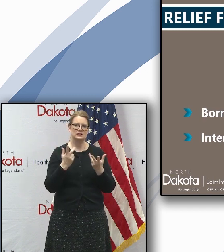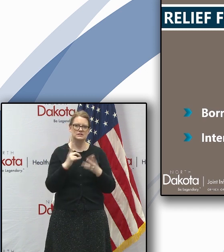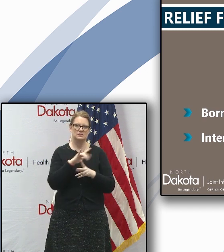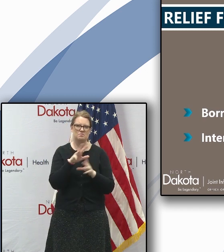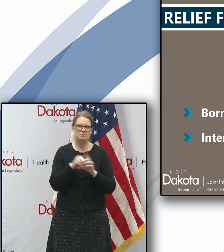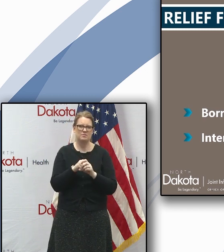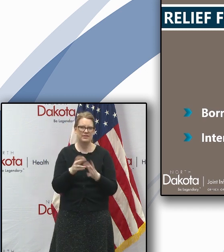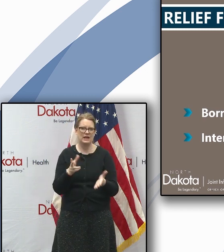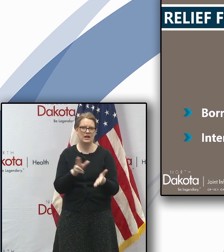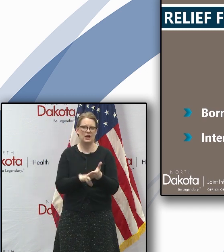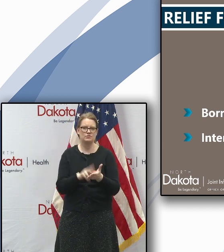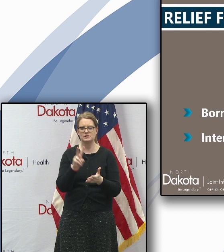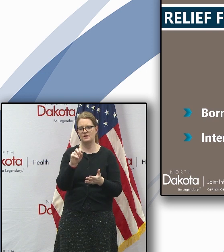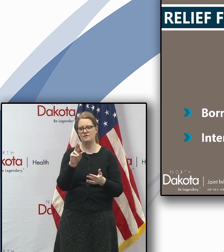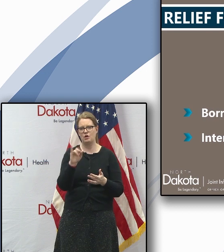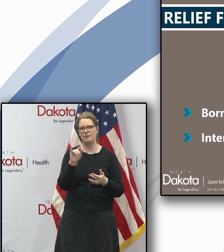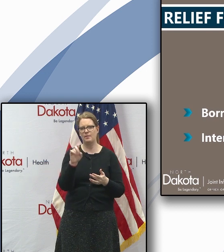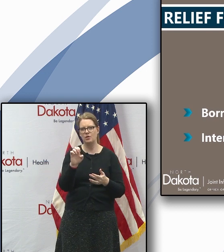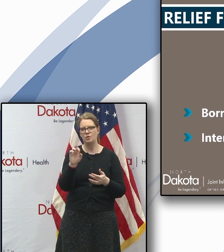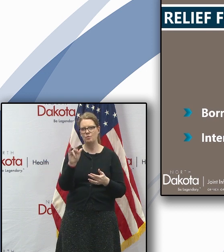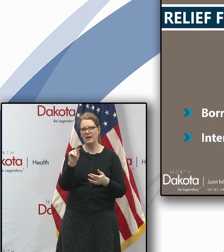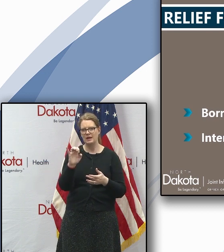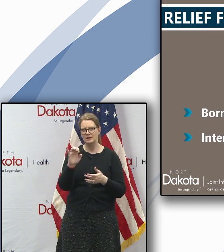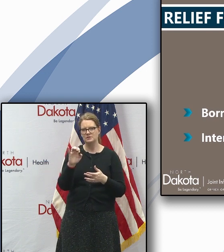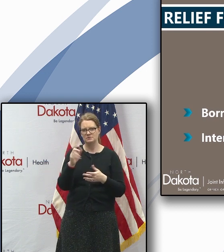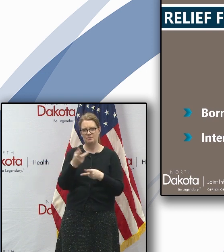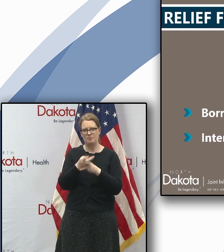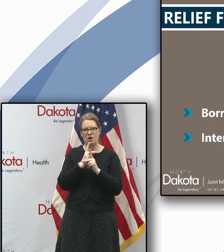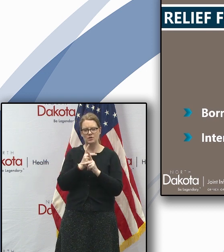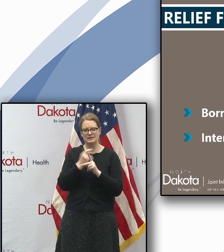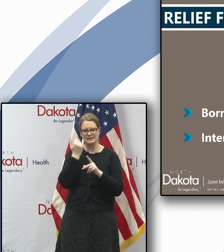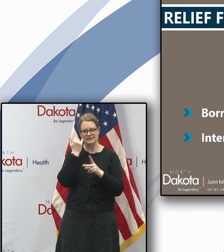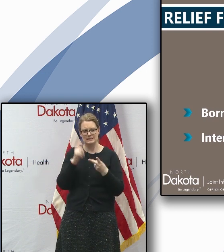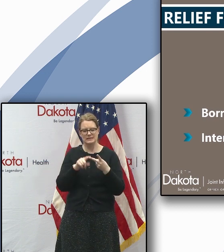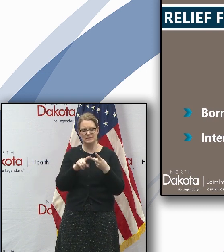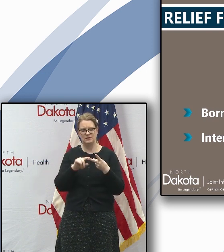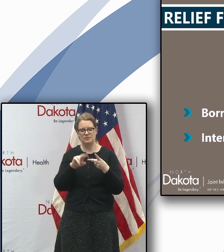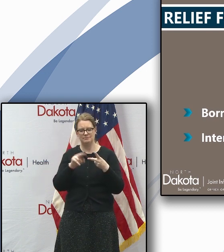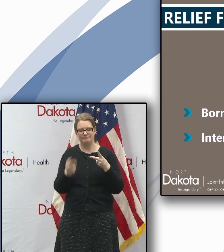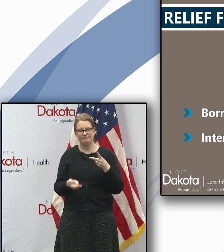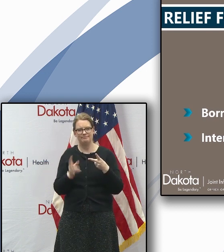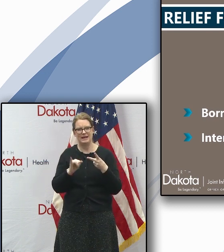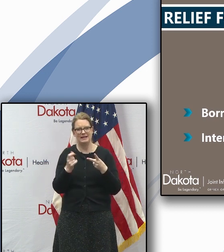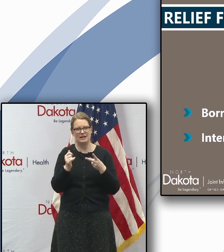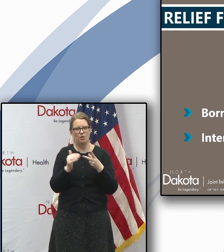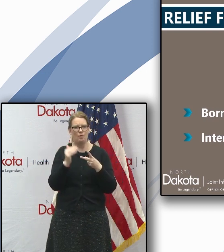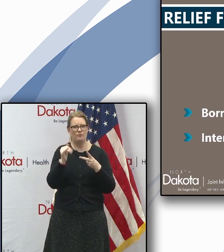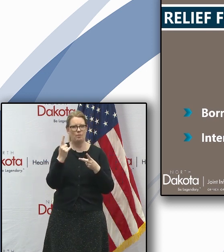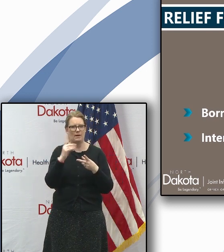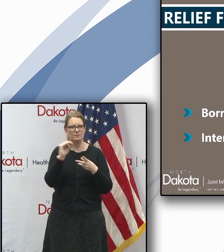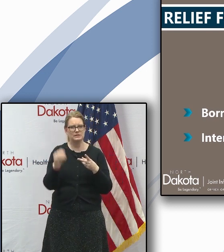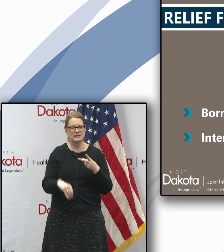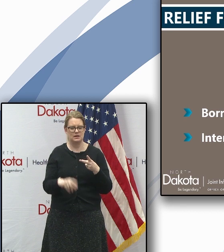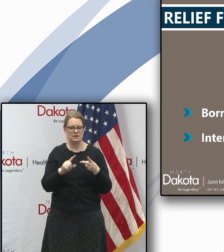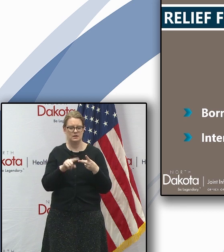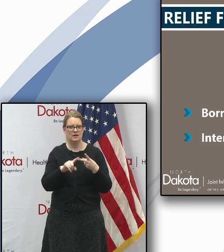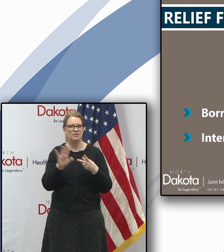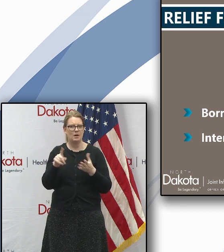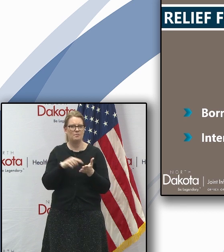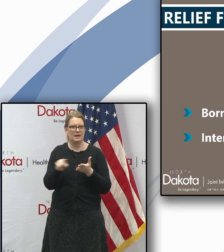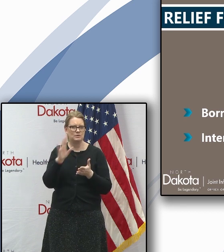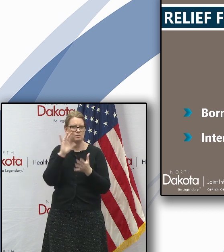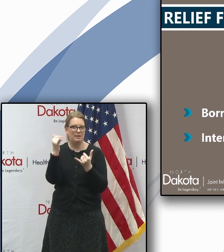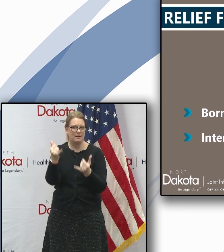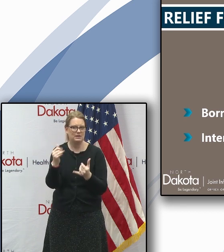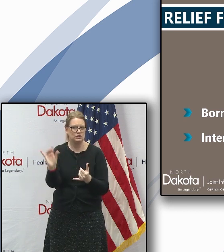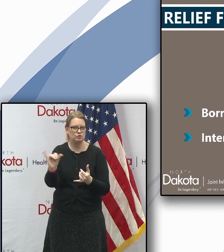variable rate borrower those interest rates are going to drop by just a little bit over one percent and their payment amounts will be updated at